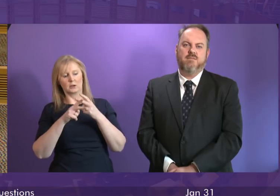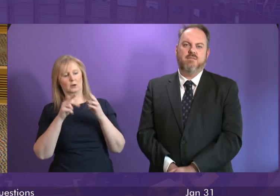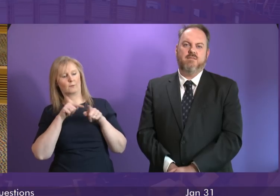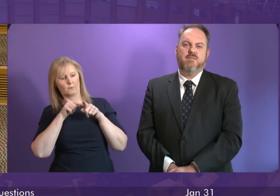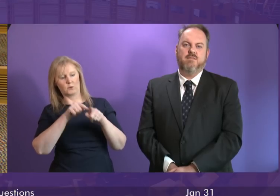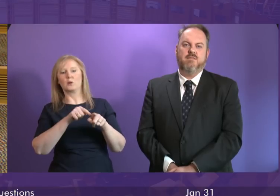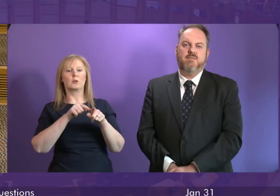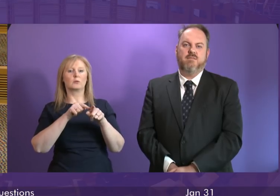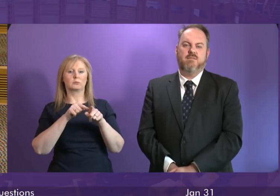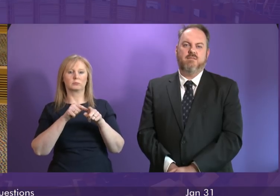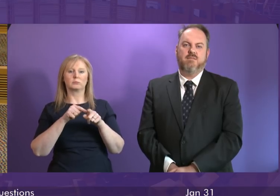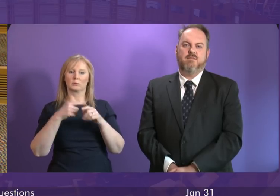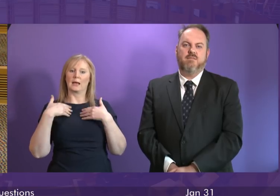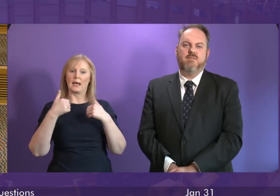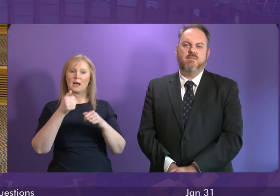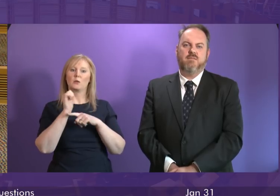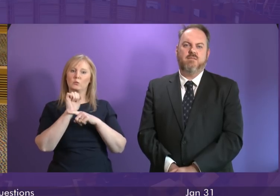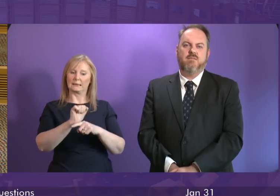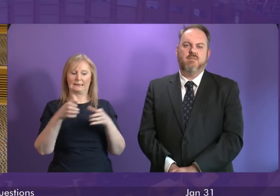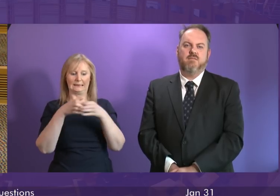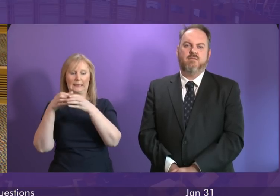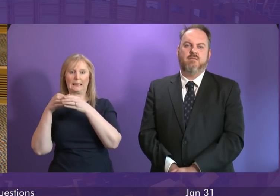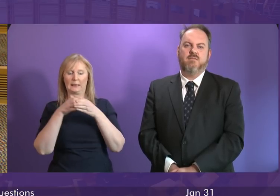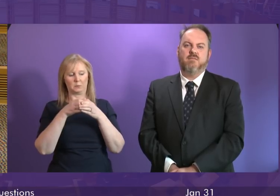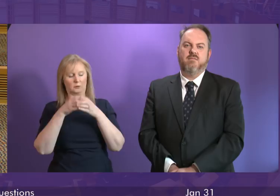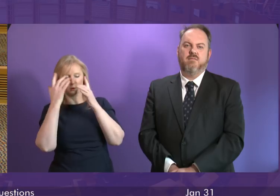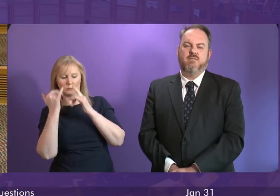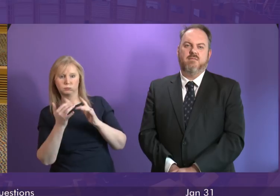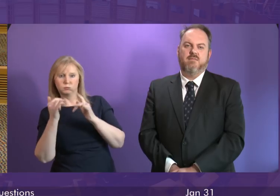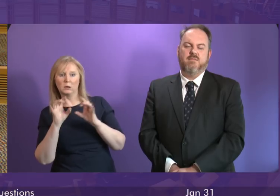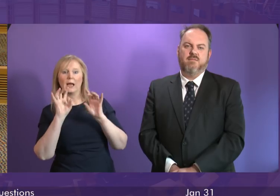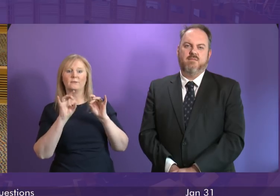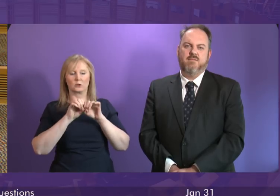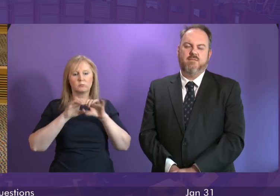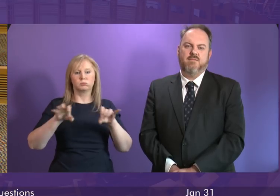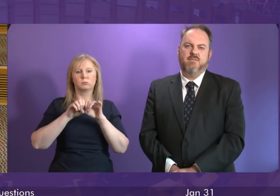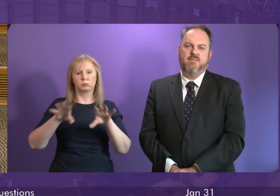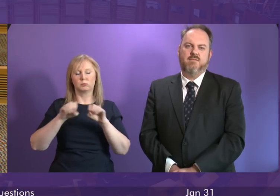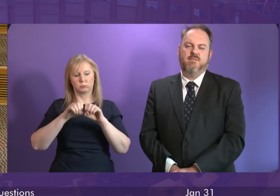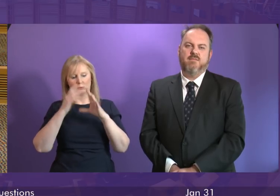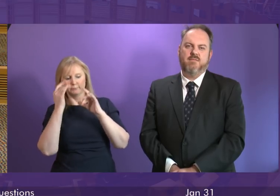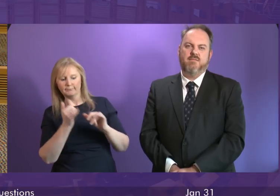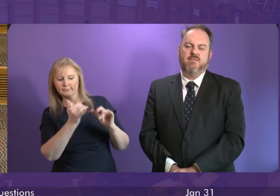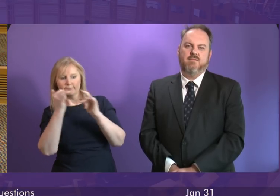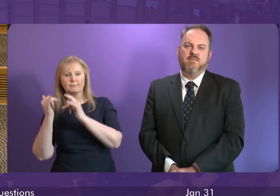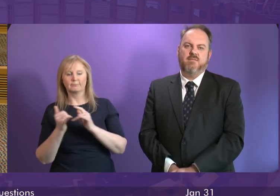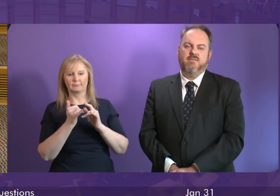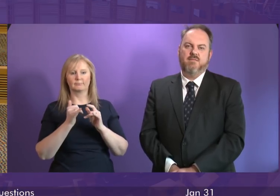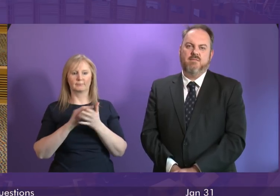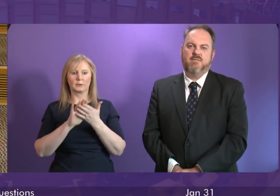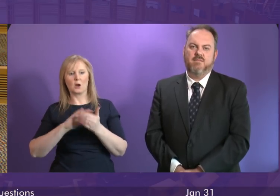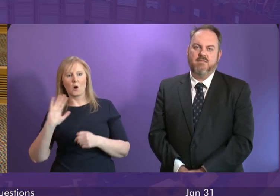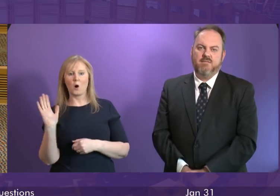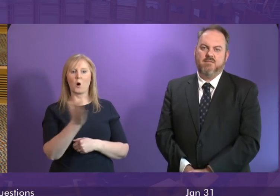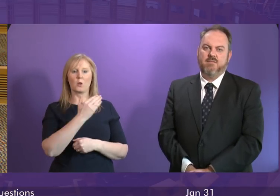and control teams or health protection teams to assess every health care infection incidence, and that means all outbreaks and